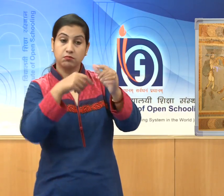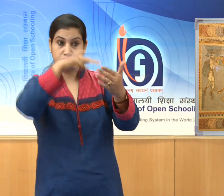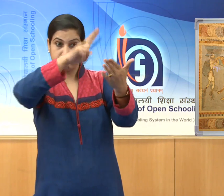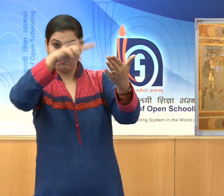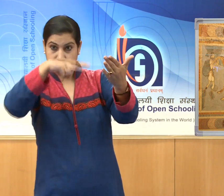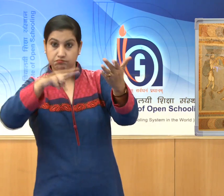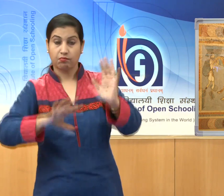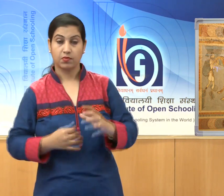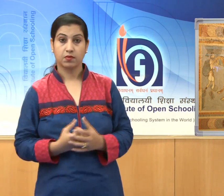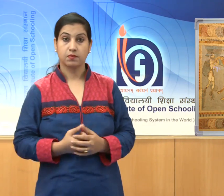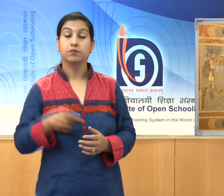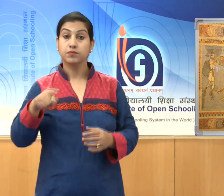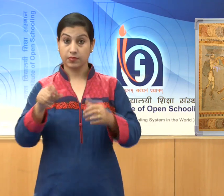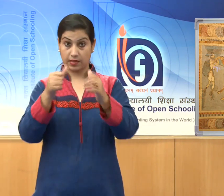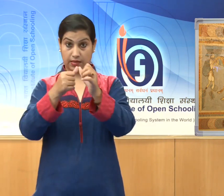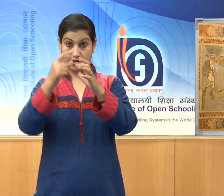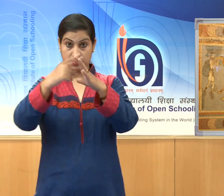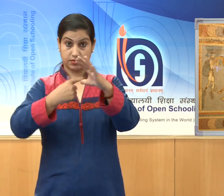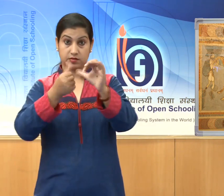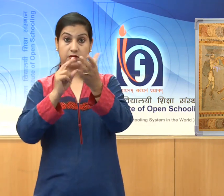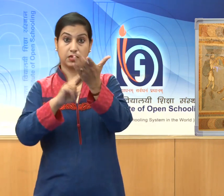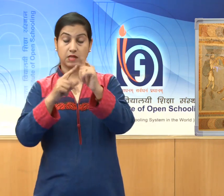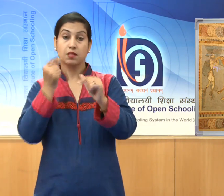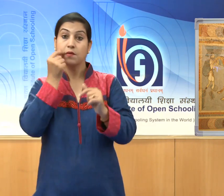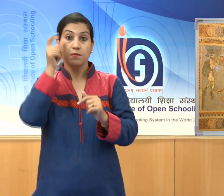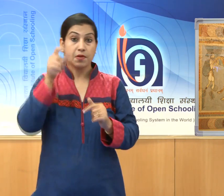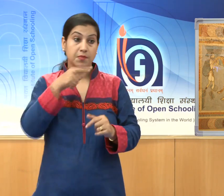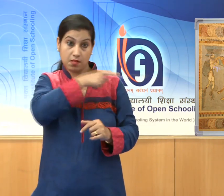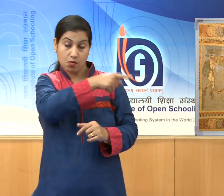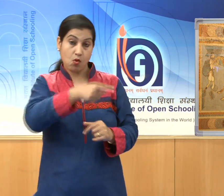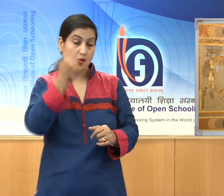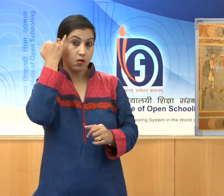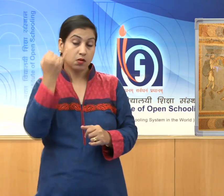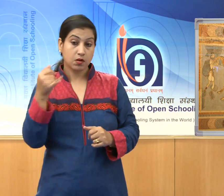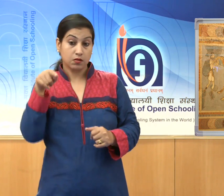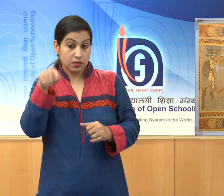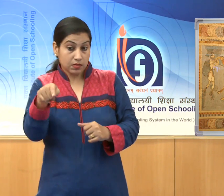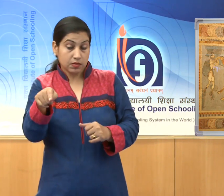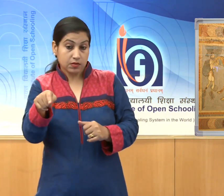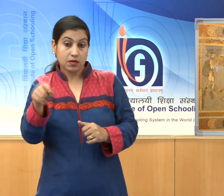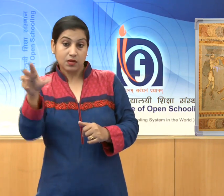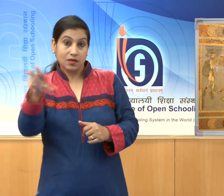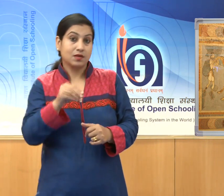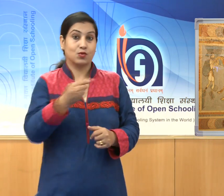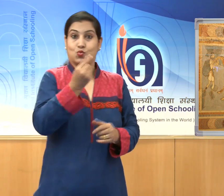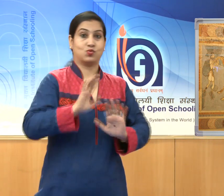But Ajanta artists have used traditional technique